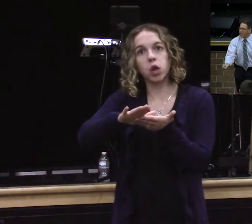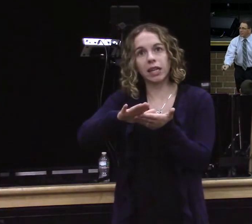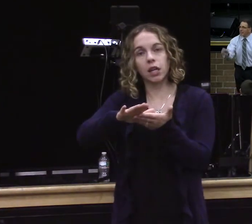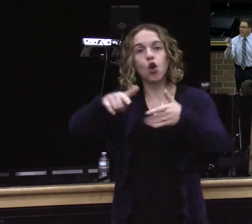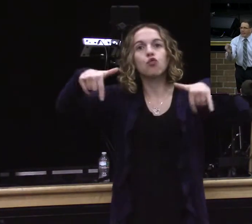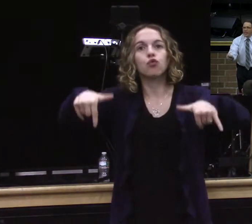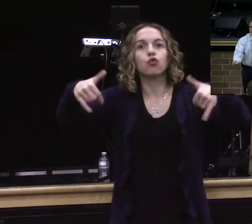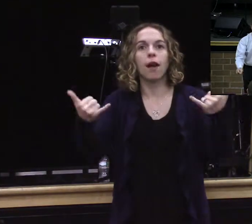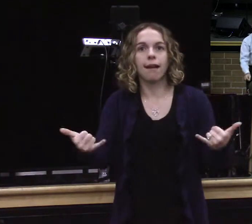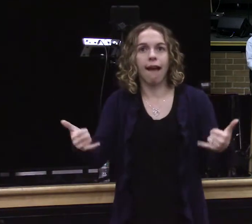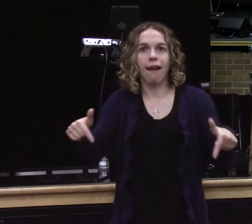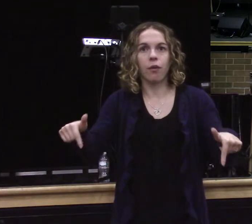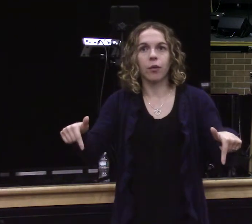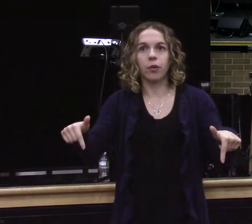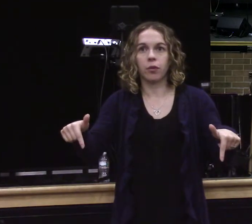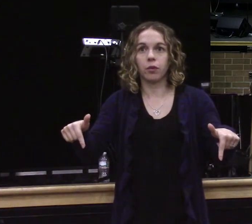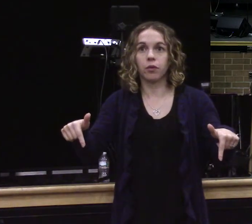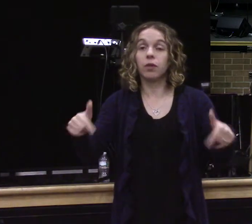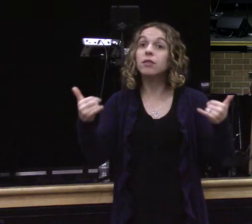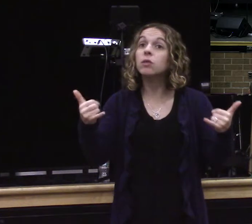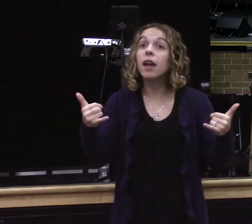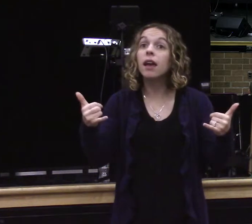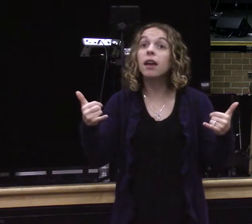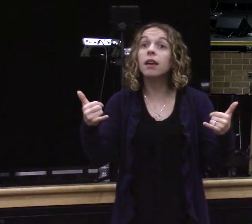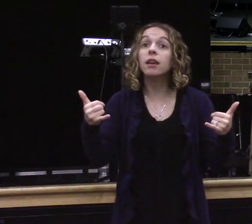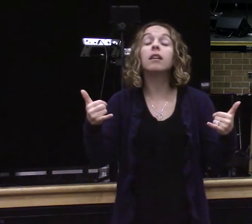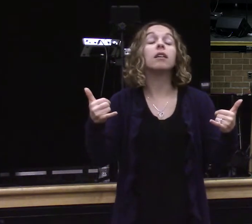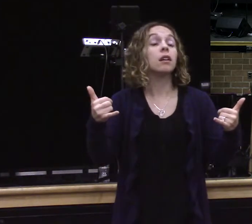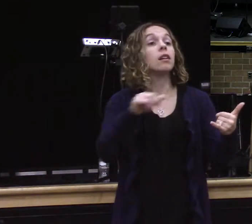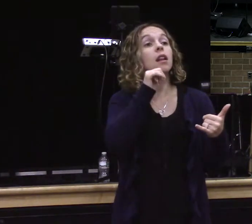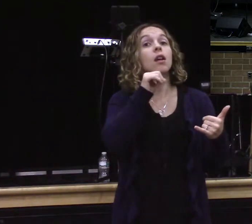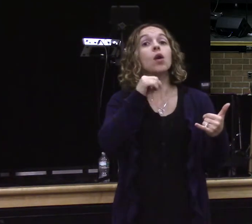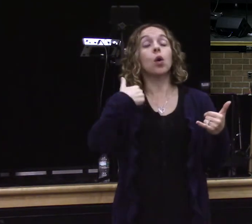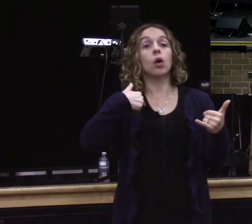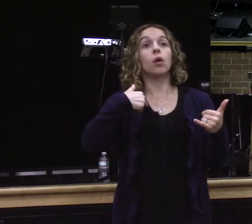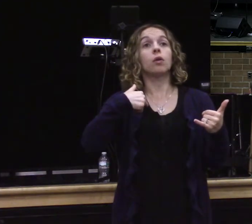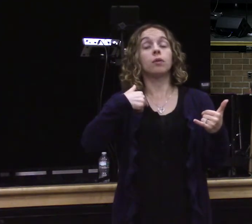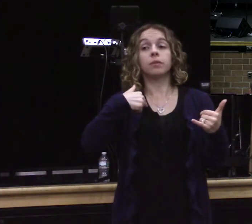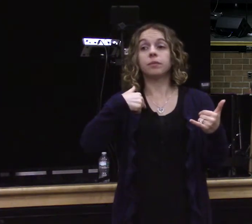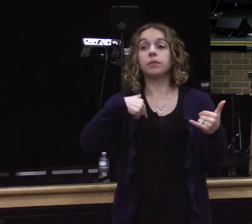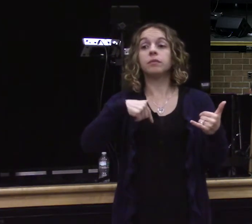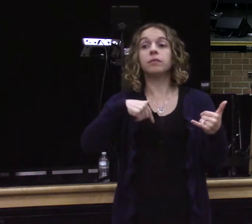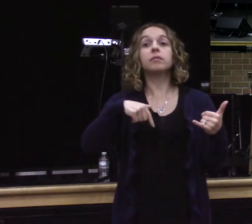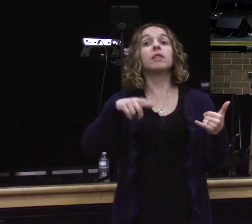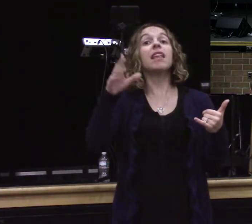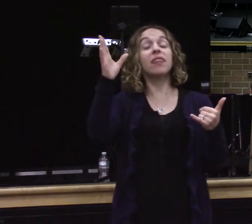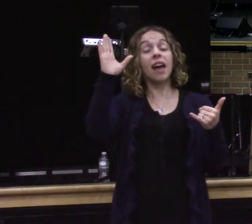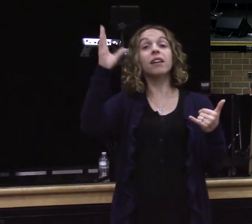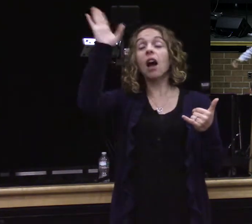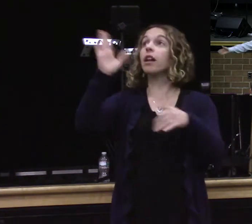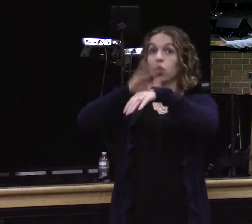present age. That this day there could be not only the finished work of Christ, there is the finished work of Ralph.